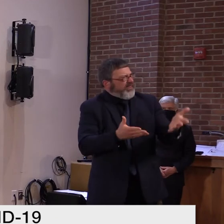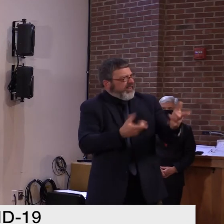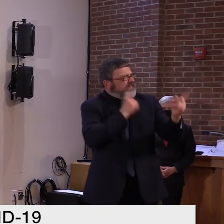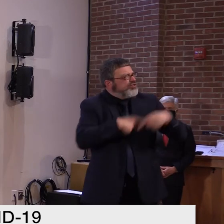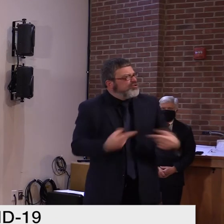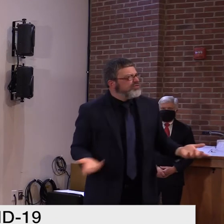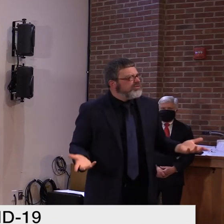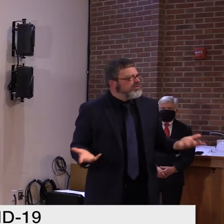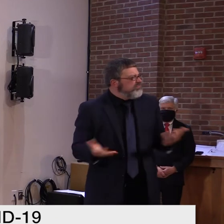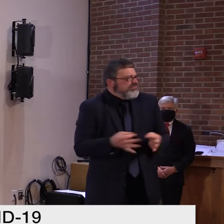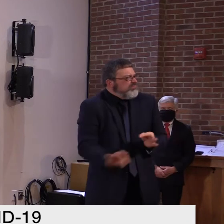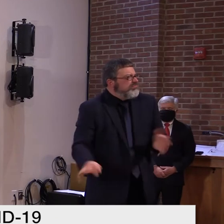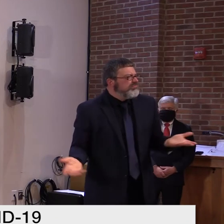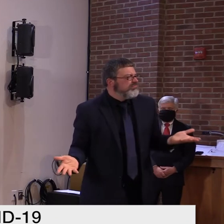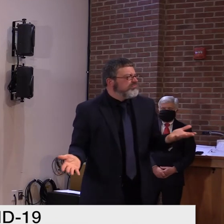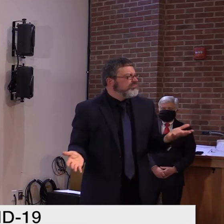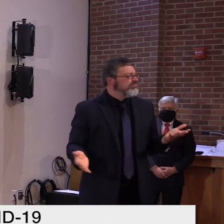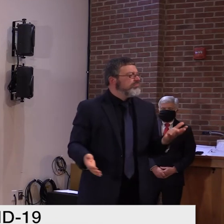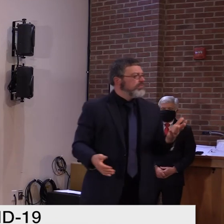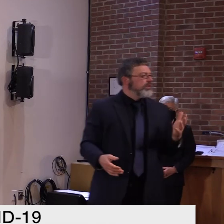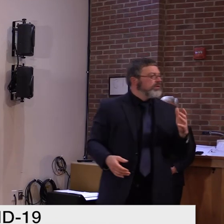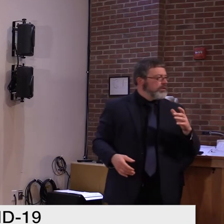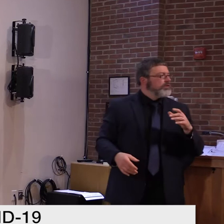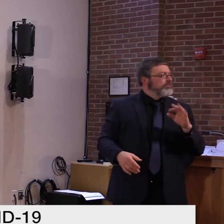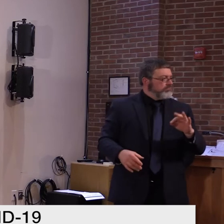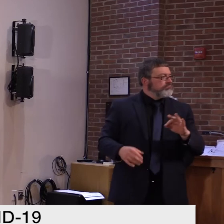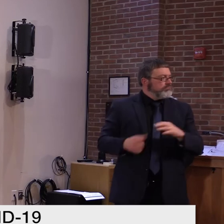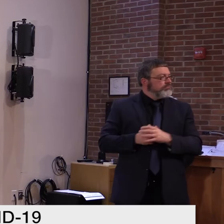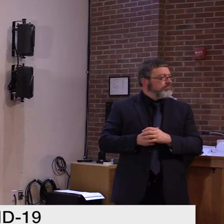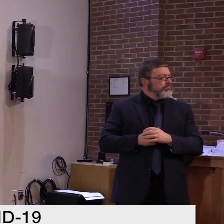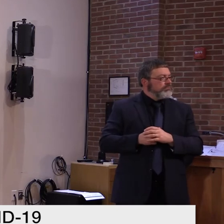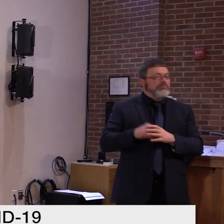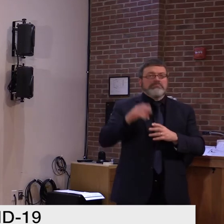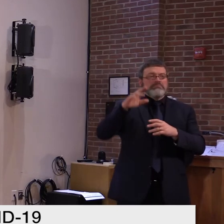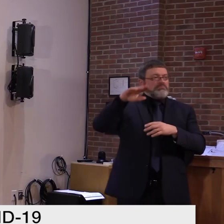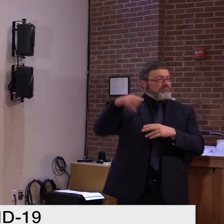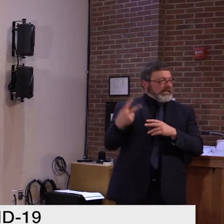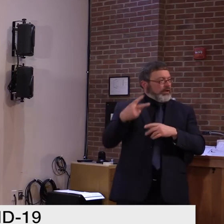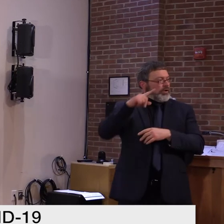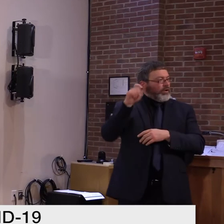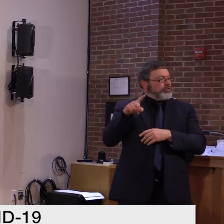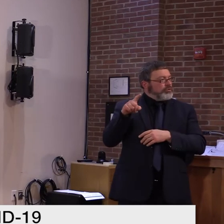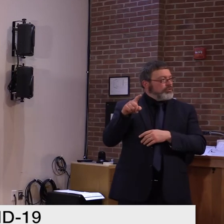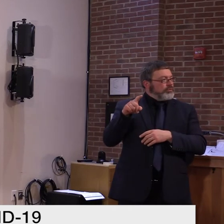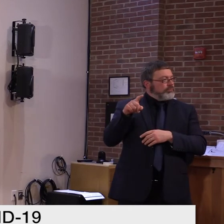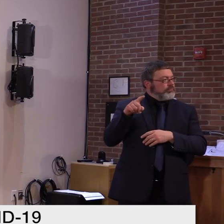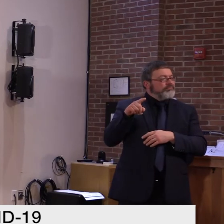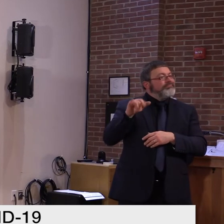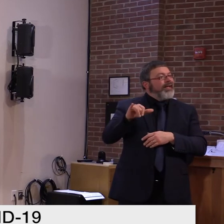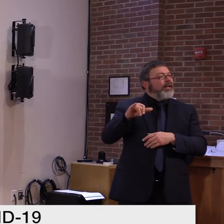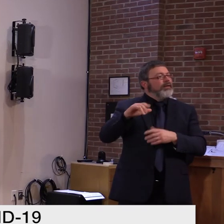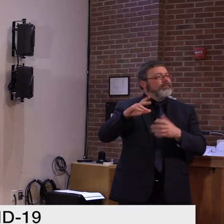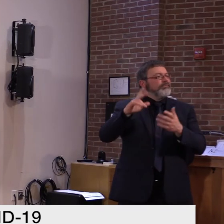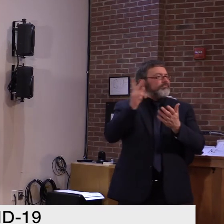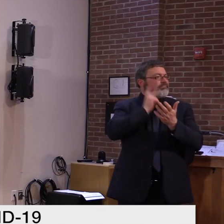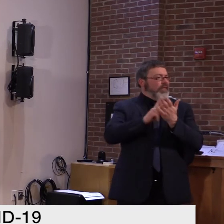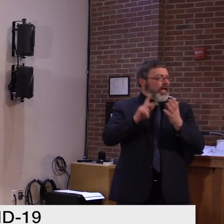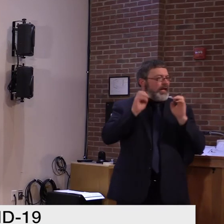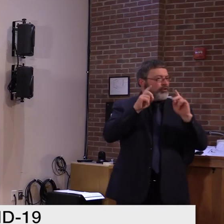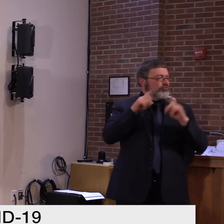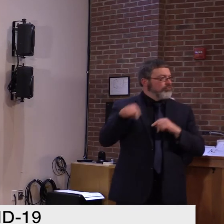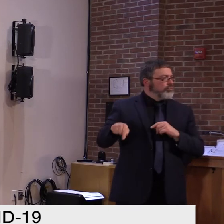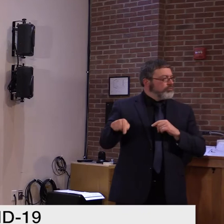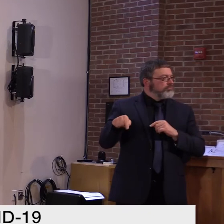Thank you. And my next question is for Dan French, and it's about the state current music education